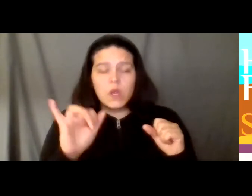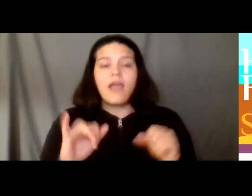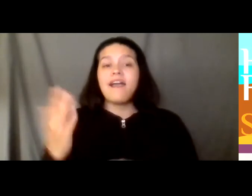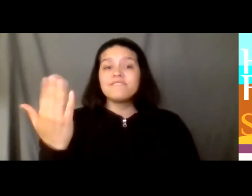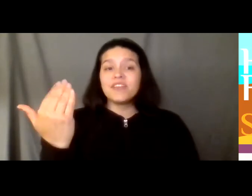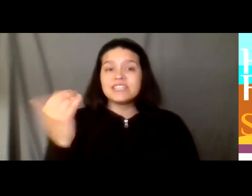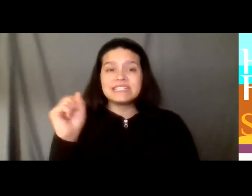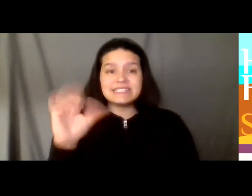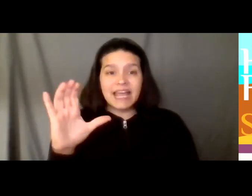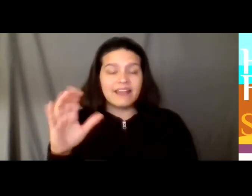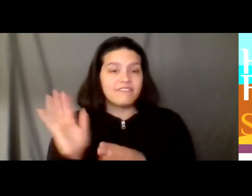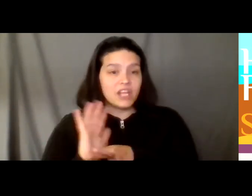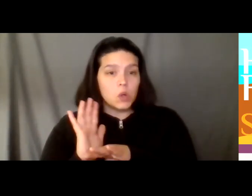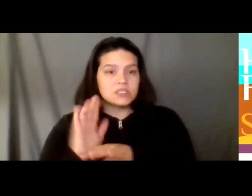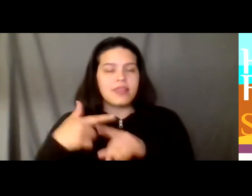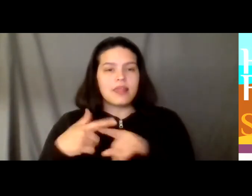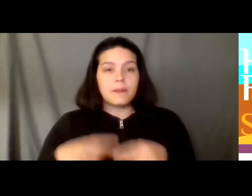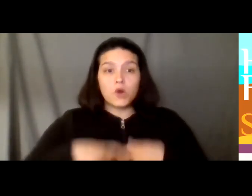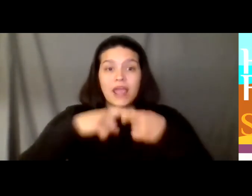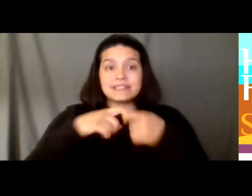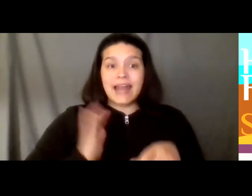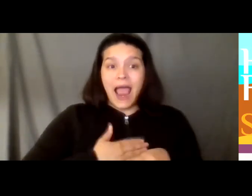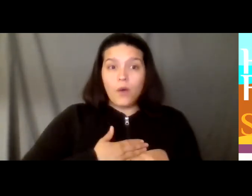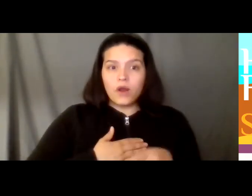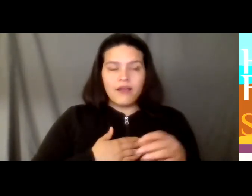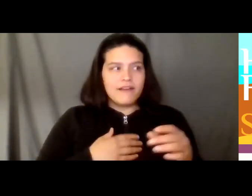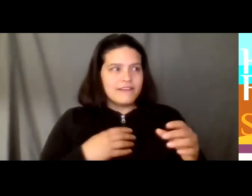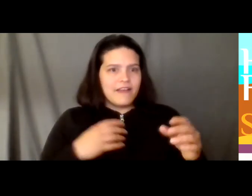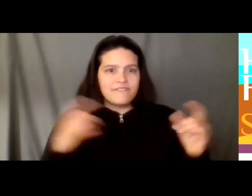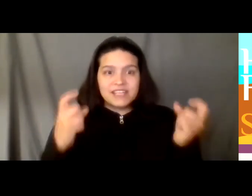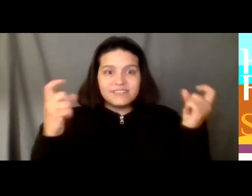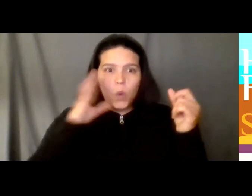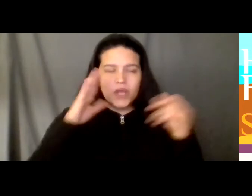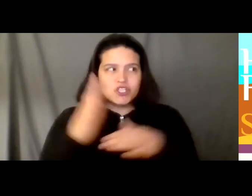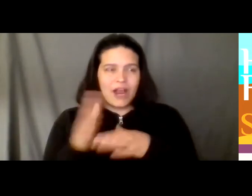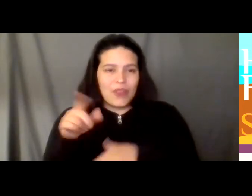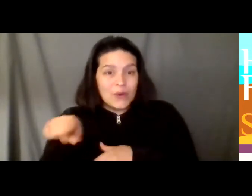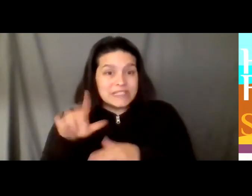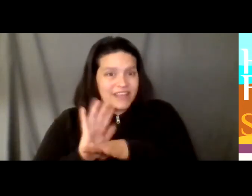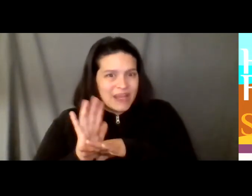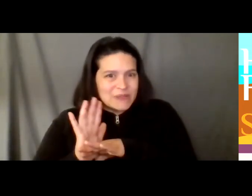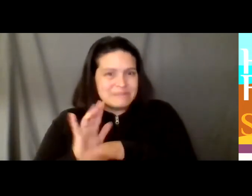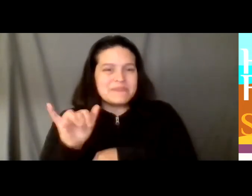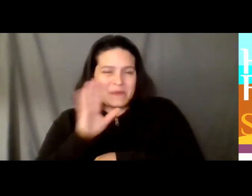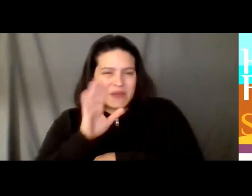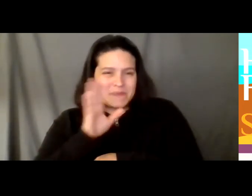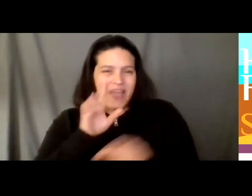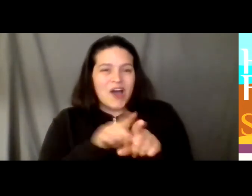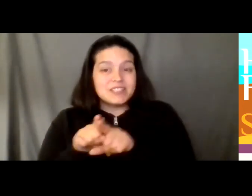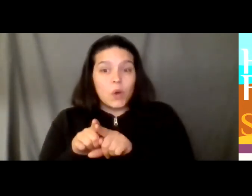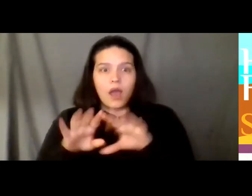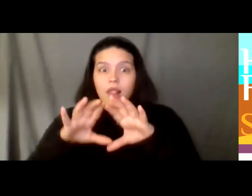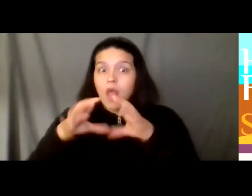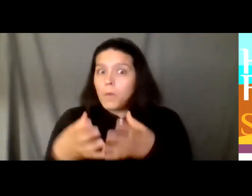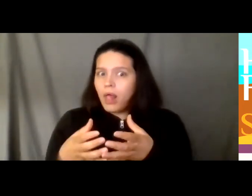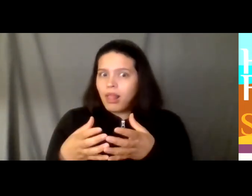breaks in our festival we're going to share those videos uh which will be which will be also going globally if you